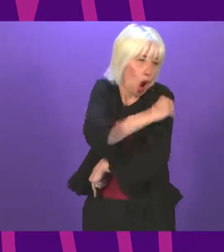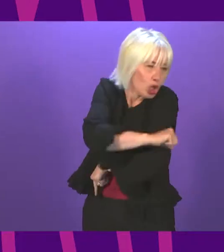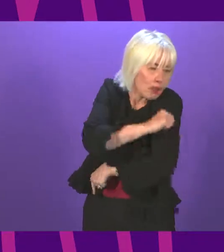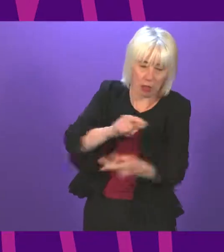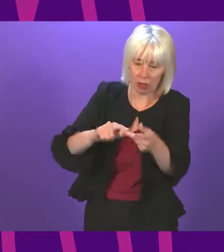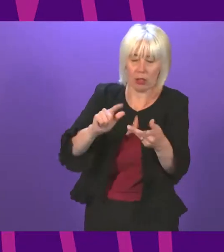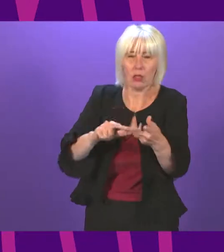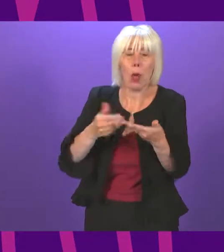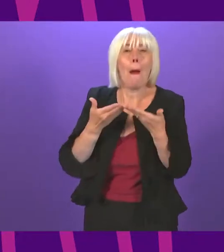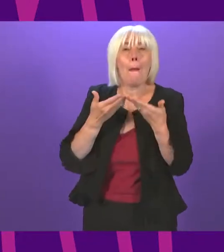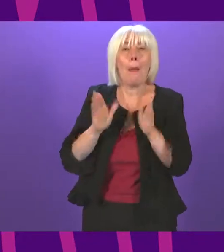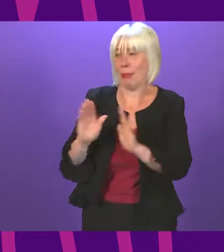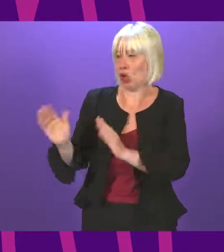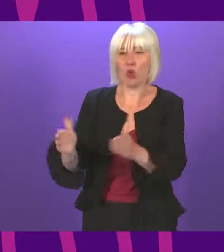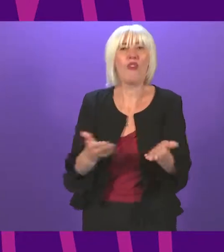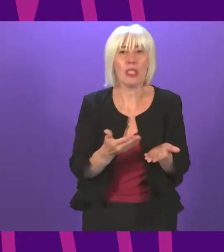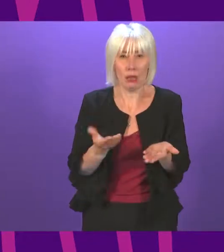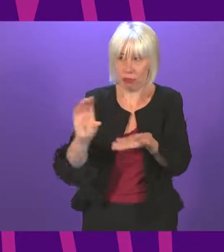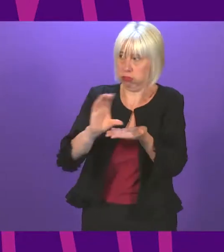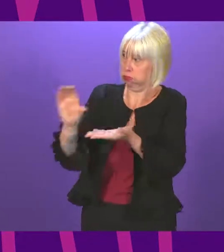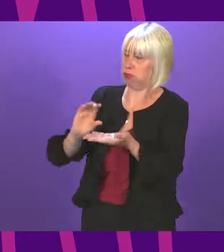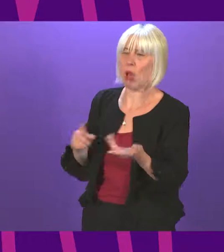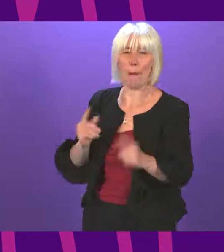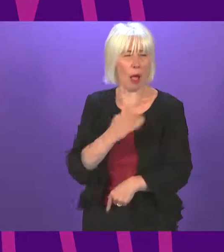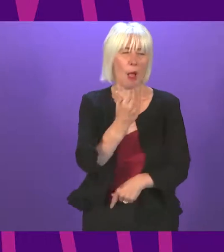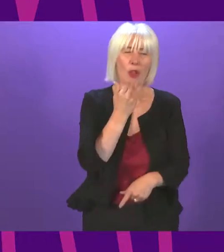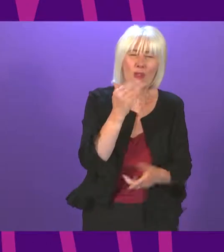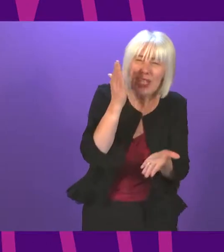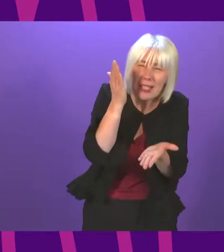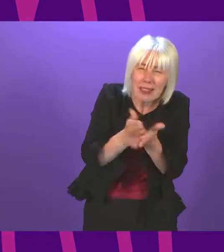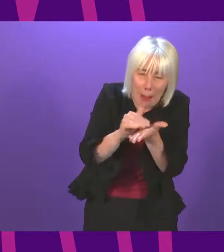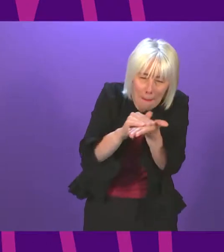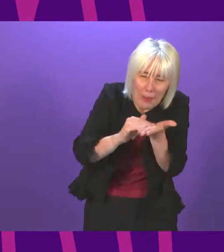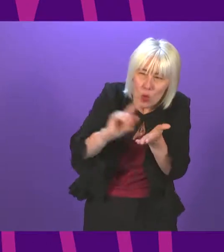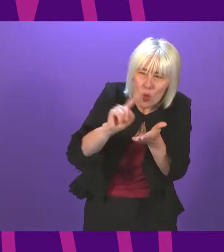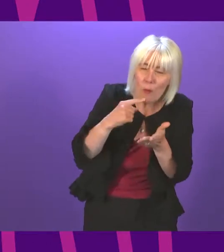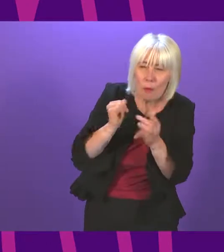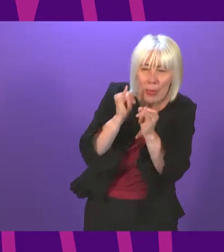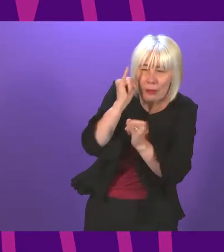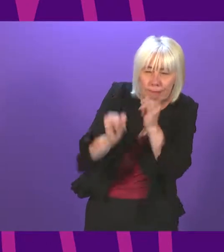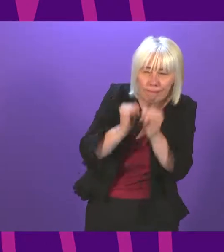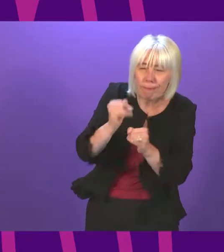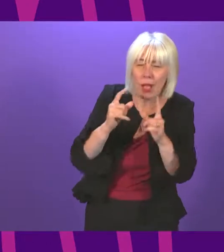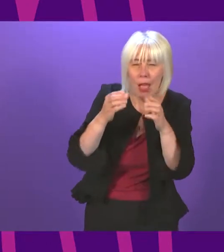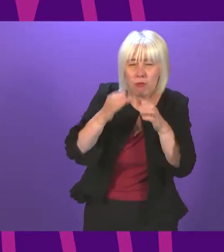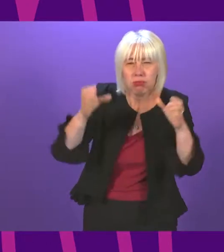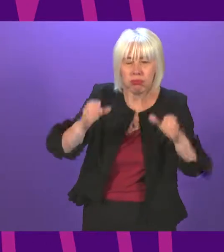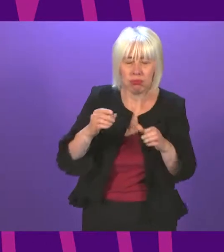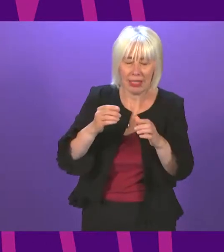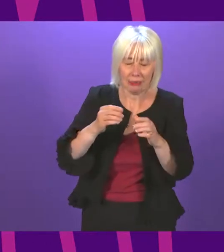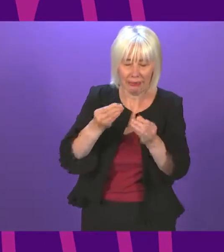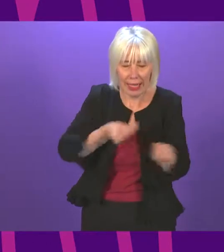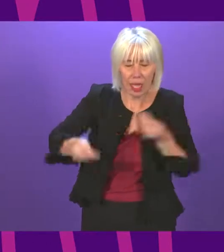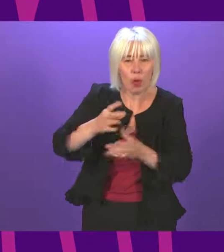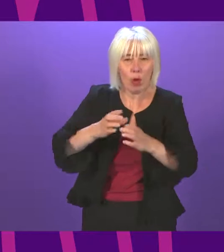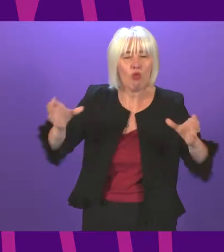our public services. And let's look at what the Greens really mean when they criticise endless economic growth. They